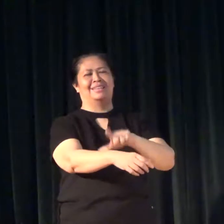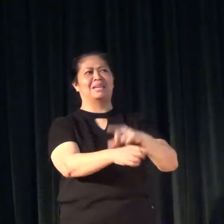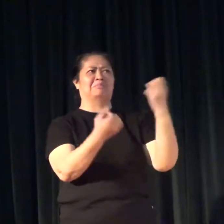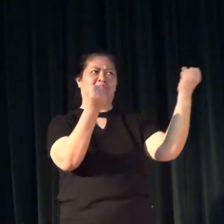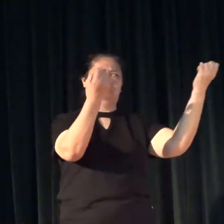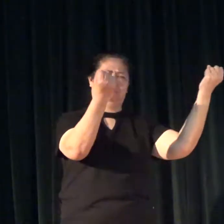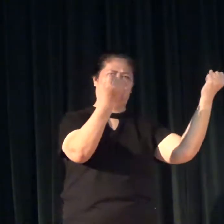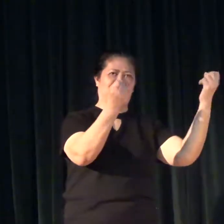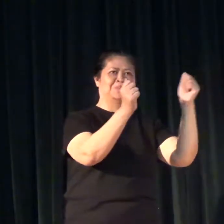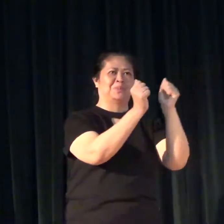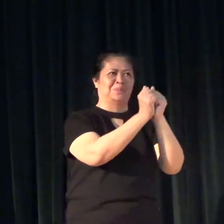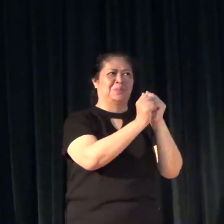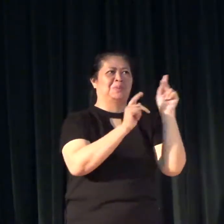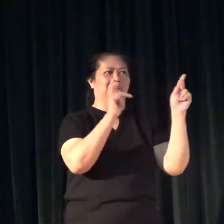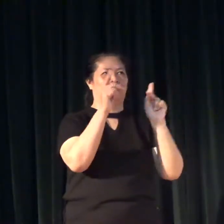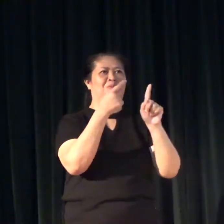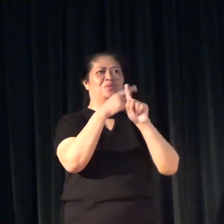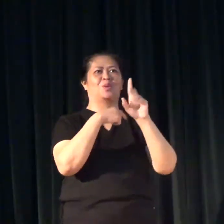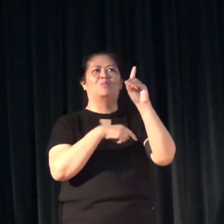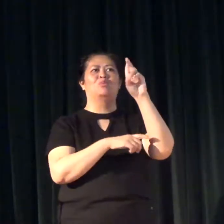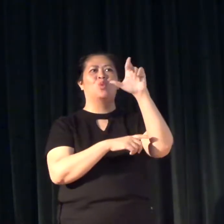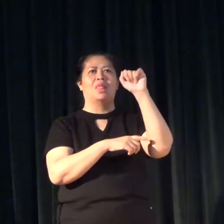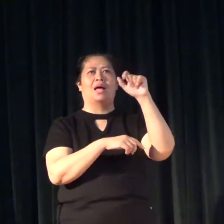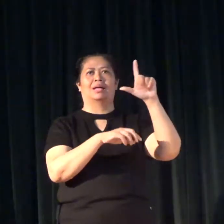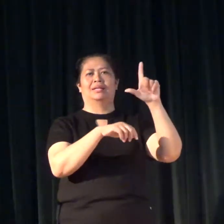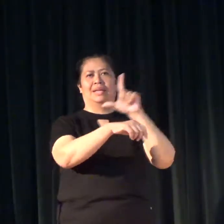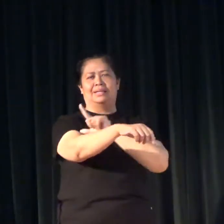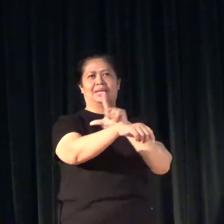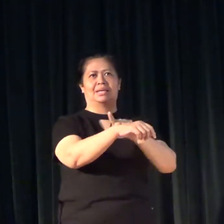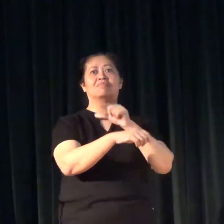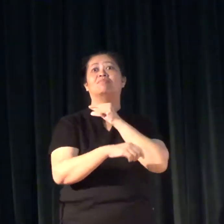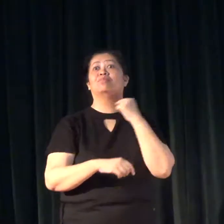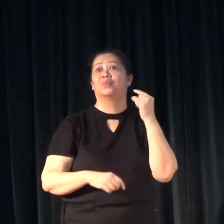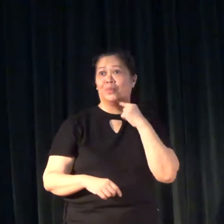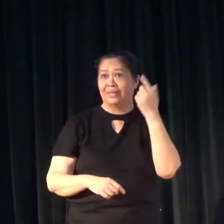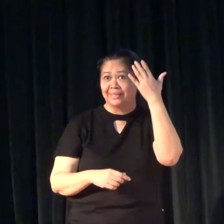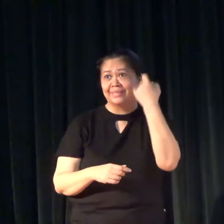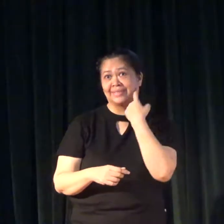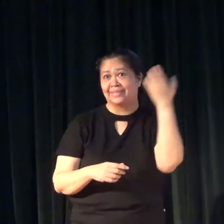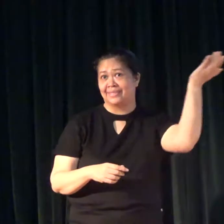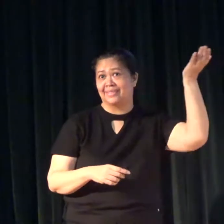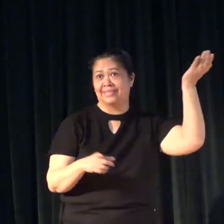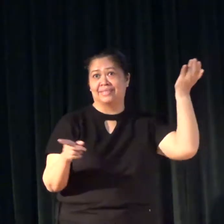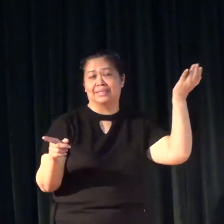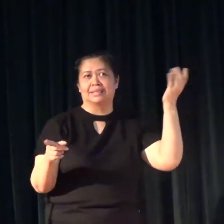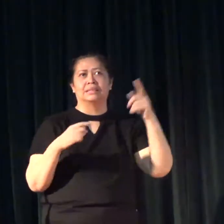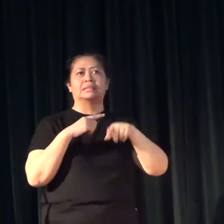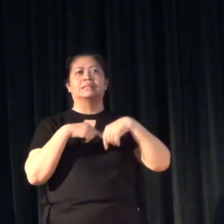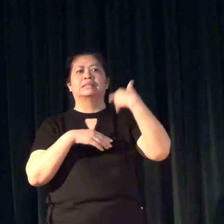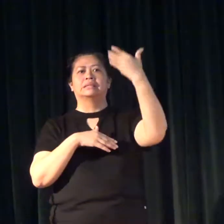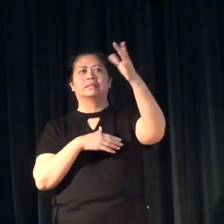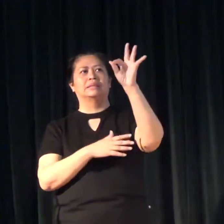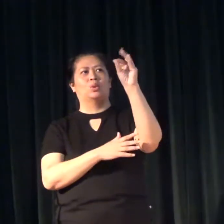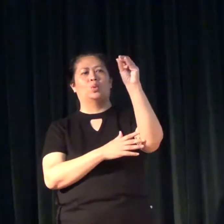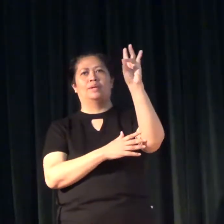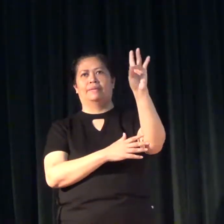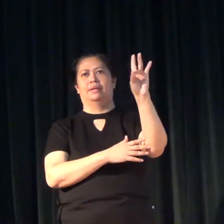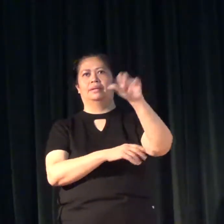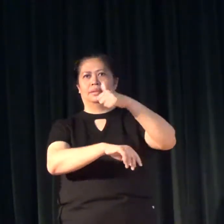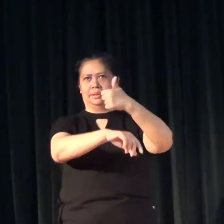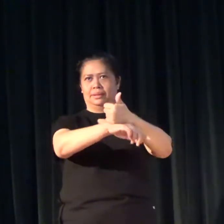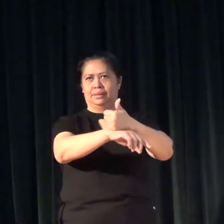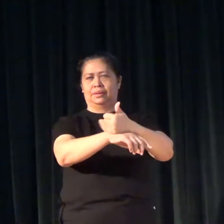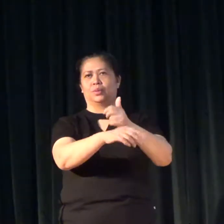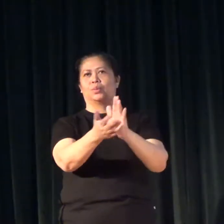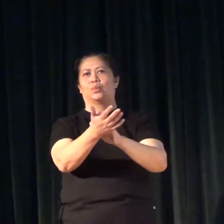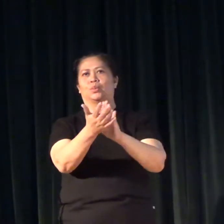already with people from Bula Beite with the Friars. But in 1907, when